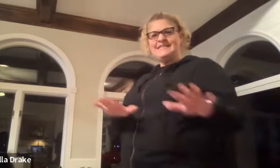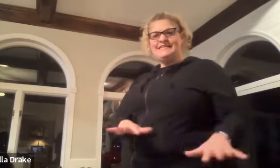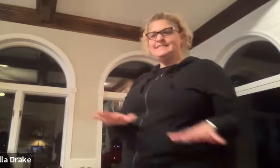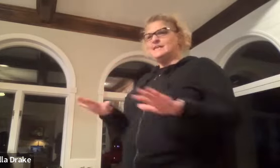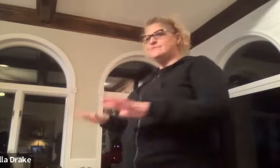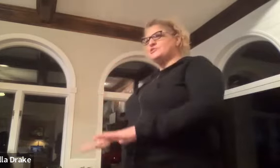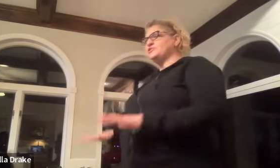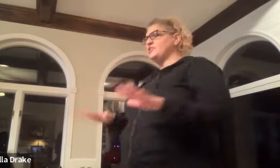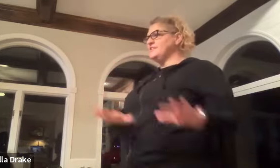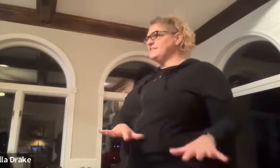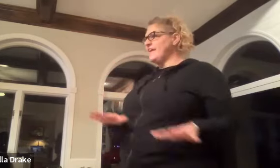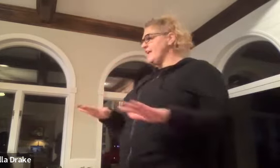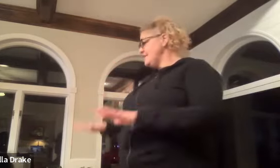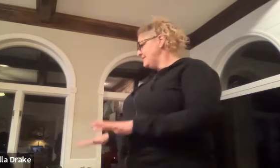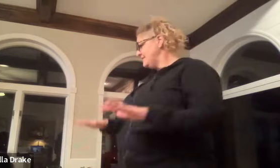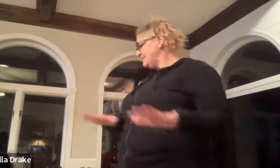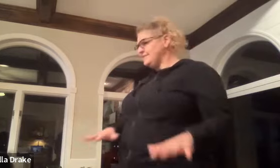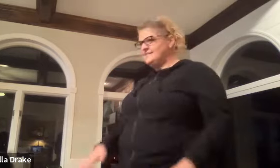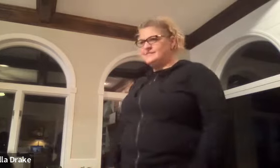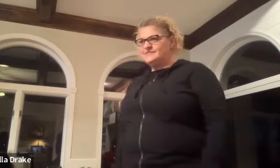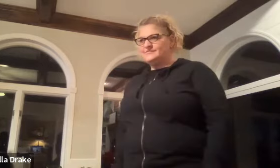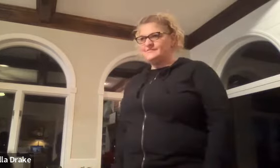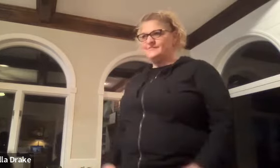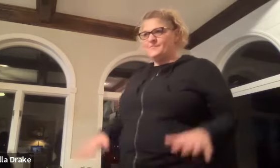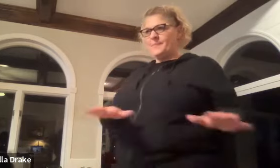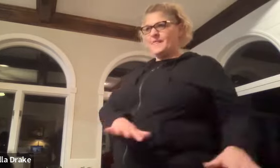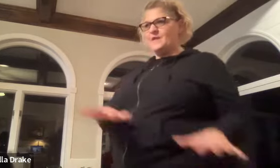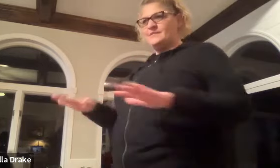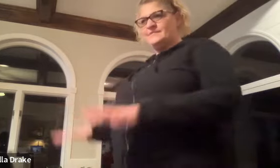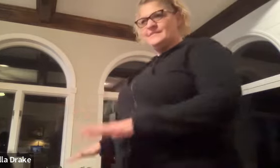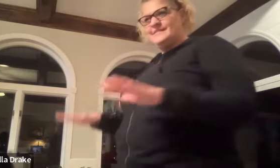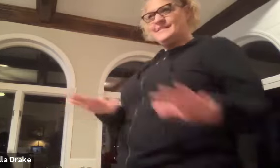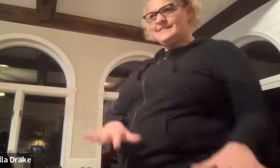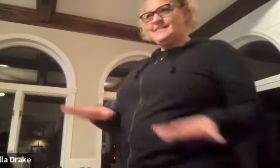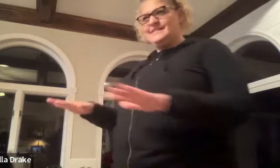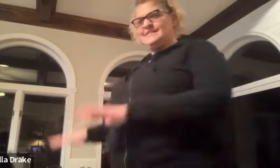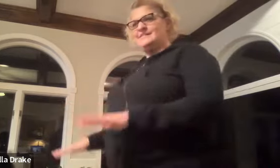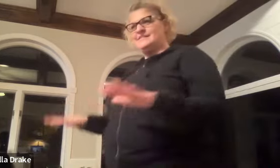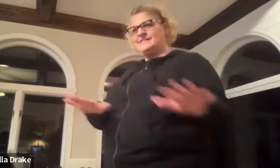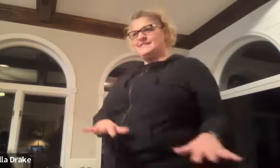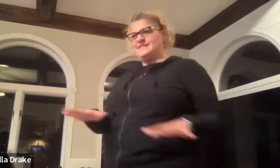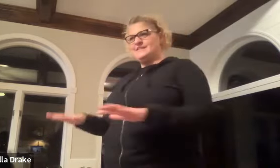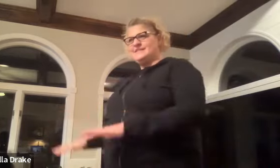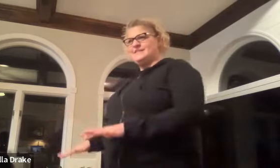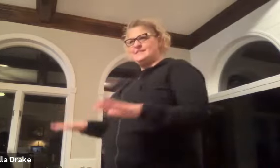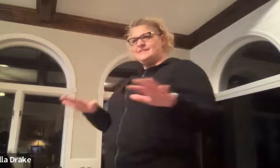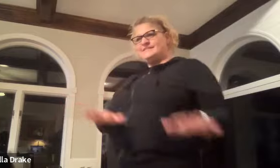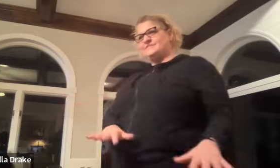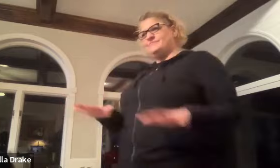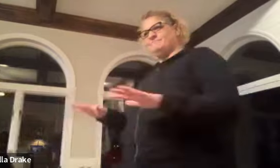i was just chilling today this is like chill or lazy or lazy what about